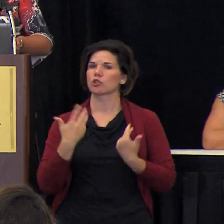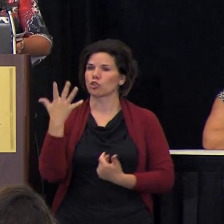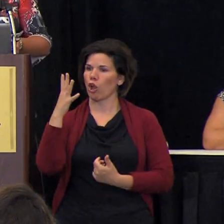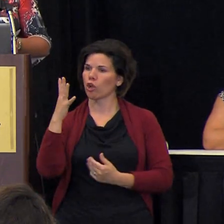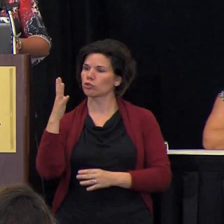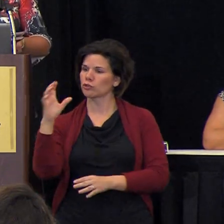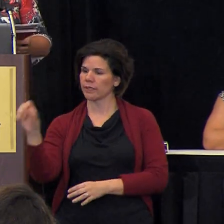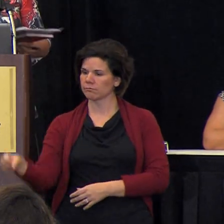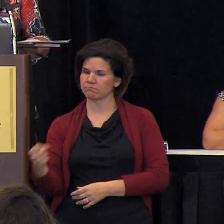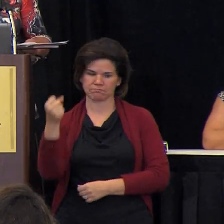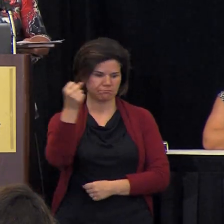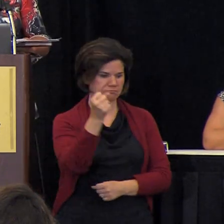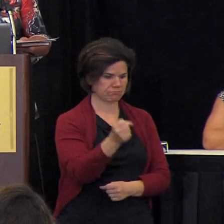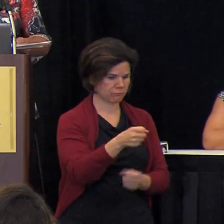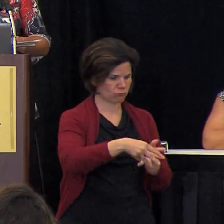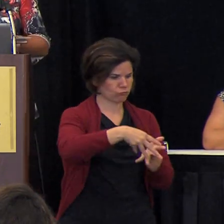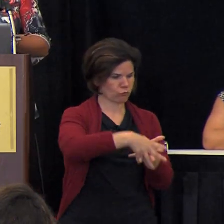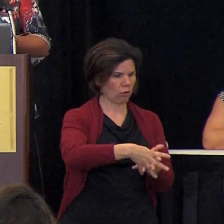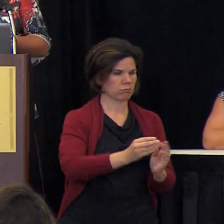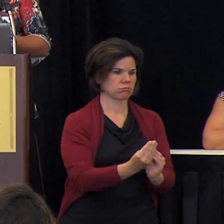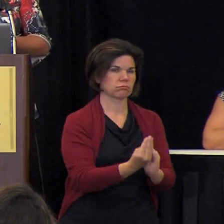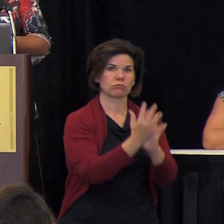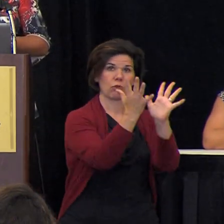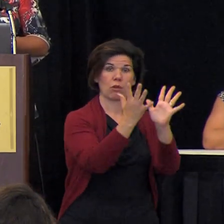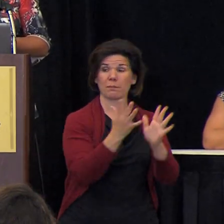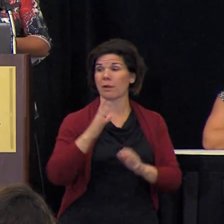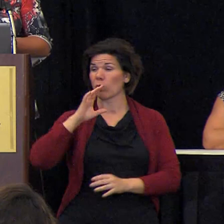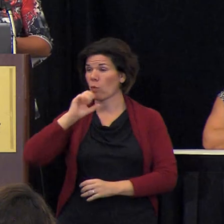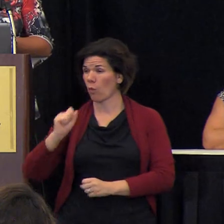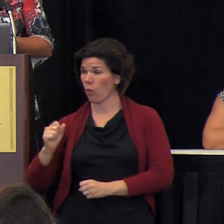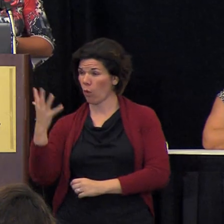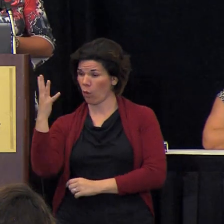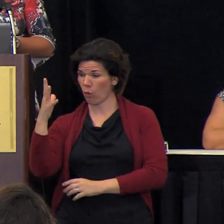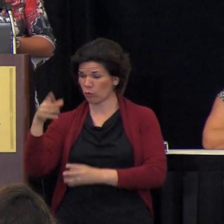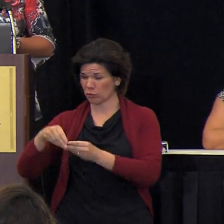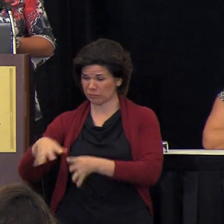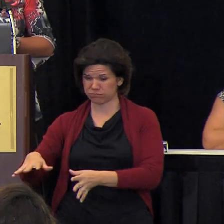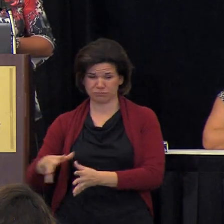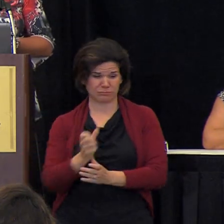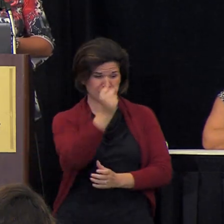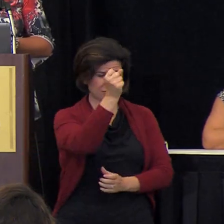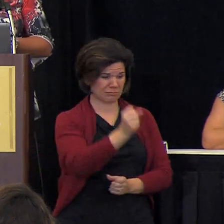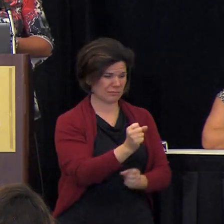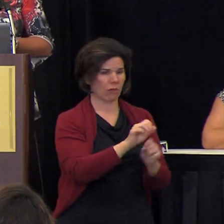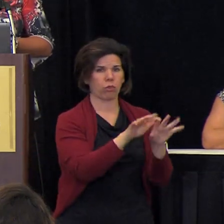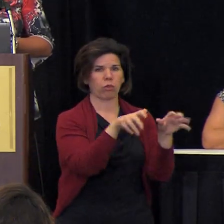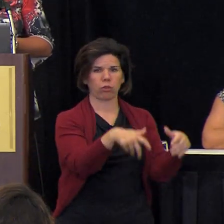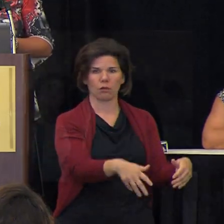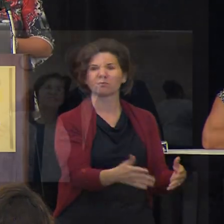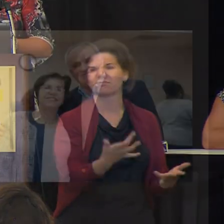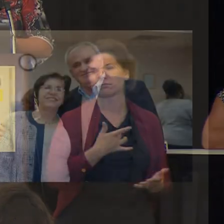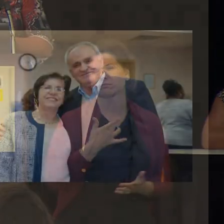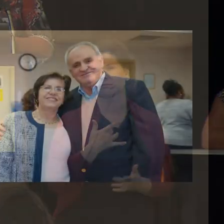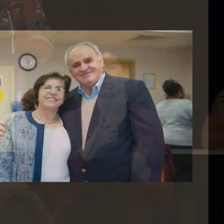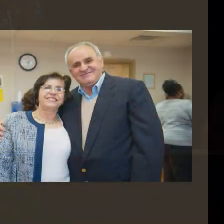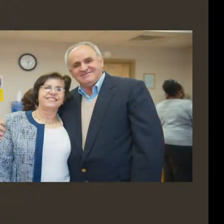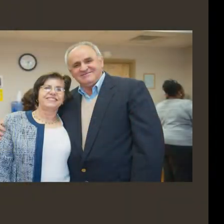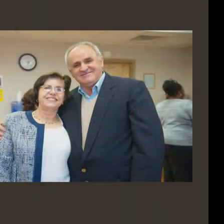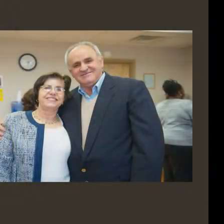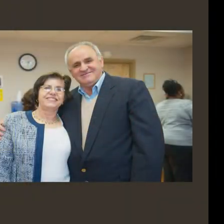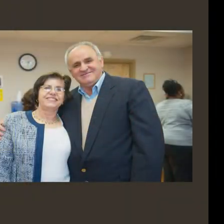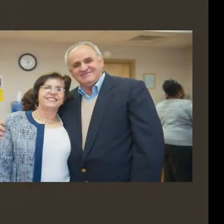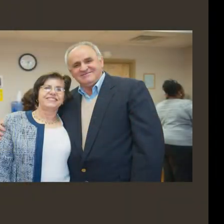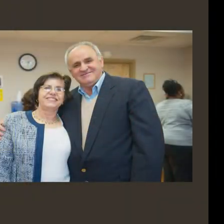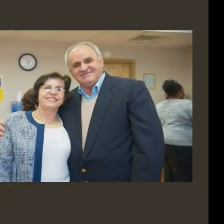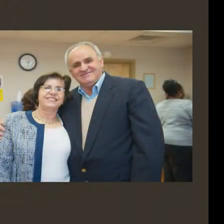grow and the roots will take but if you replant an old tree it'll wither and die and that's how she felt that's how many